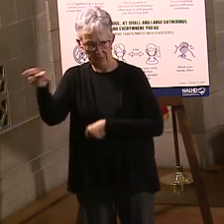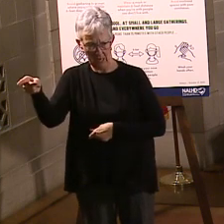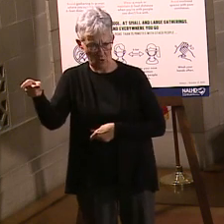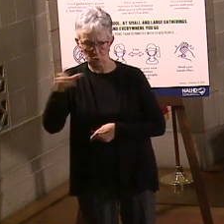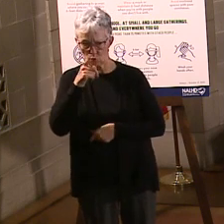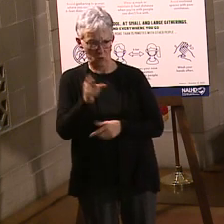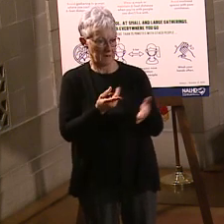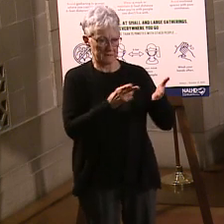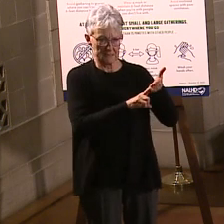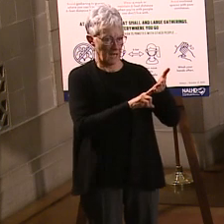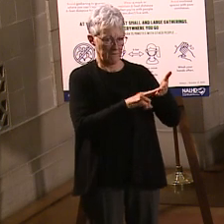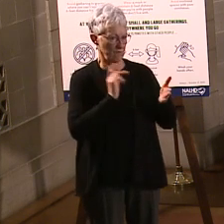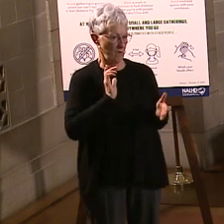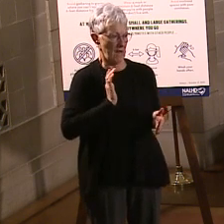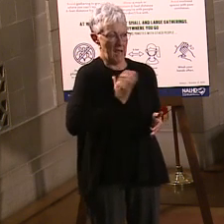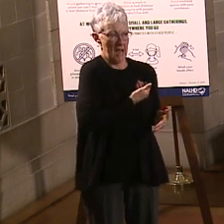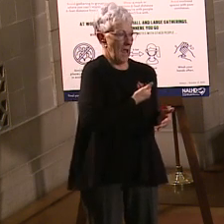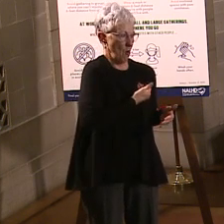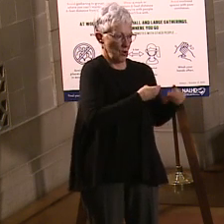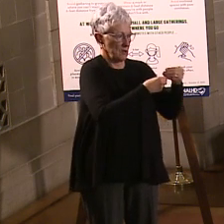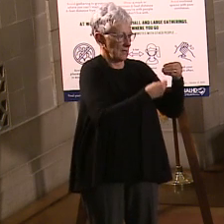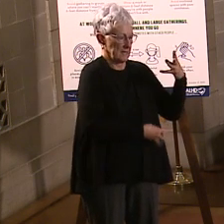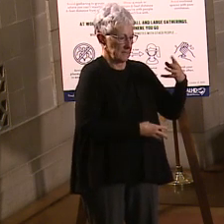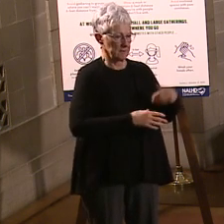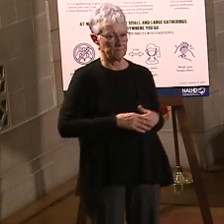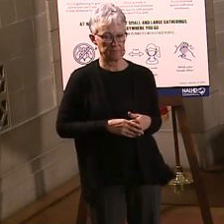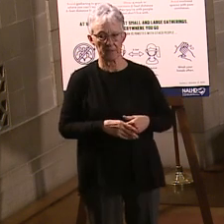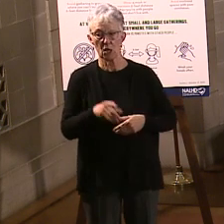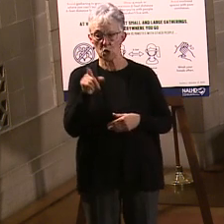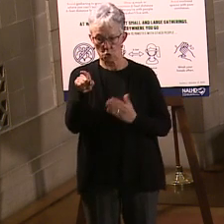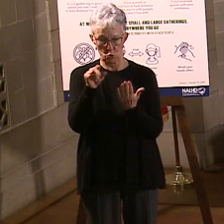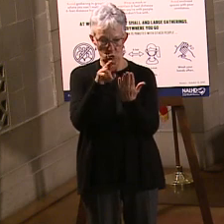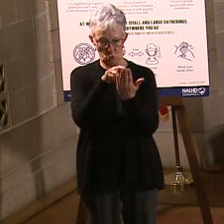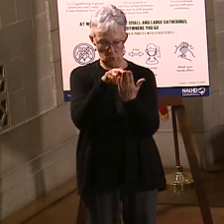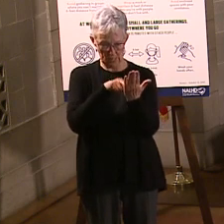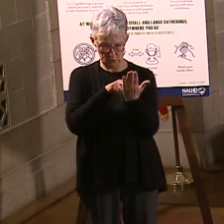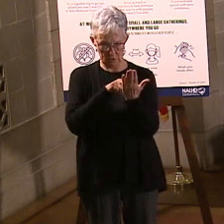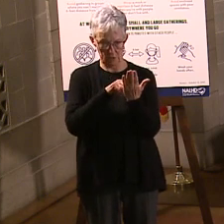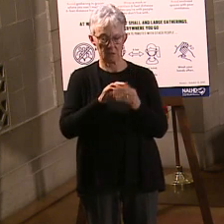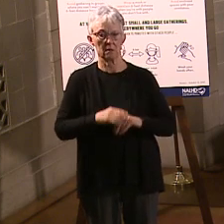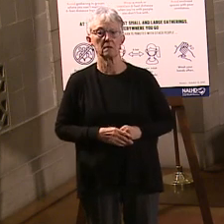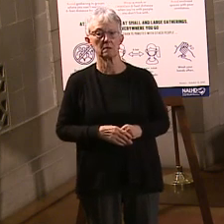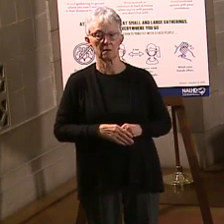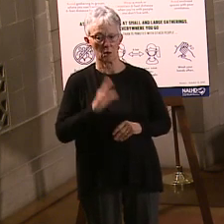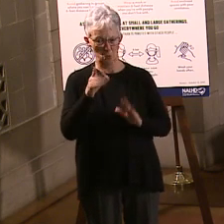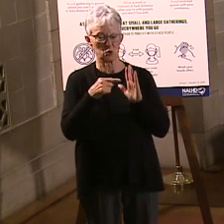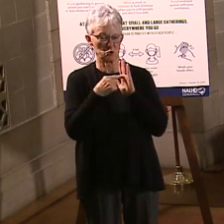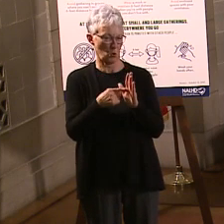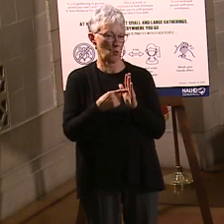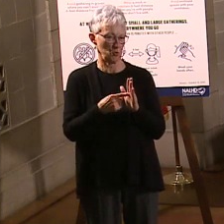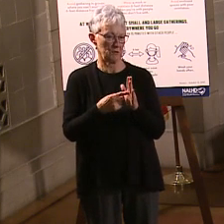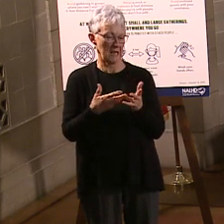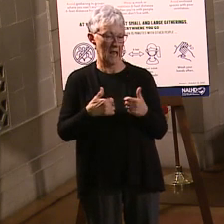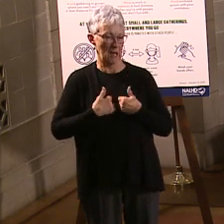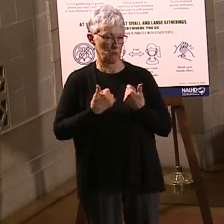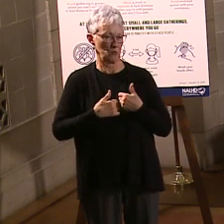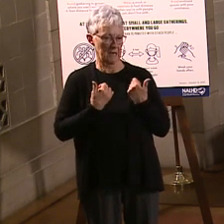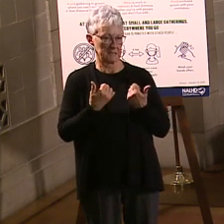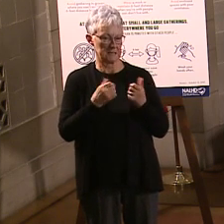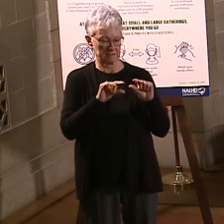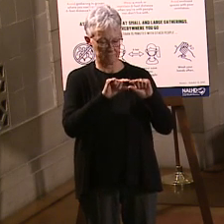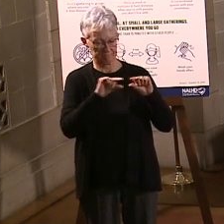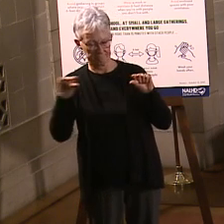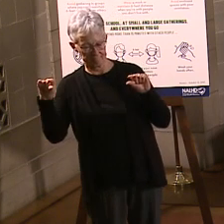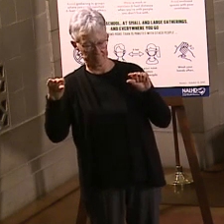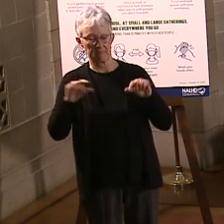this is how the new system works. You get online to register, and we'll show you that registration address at the end. When you register, you're going to